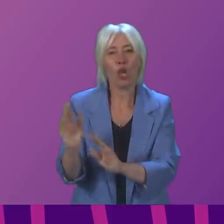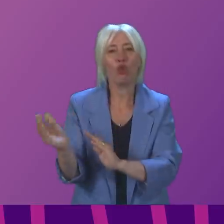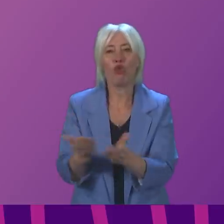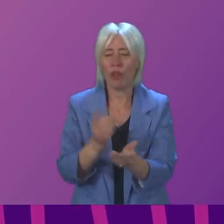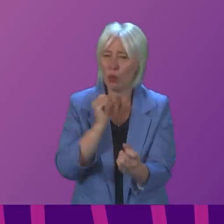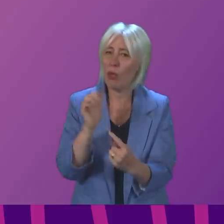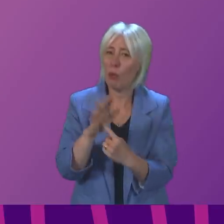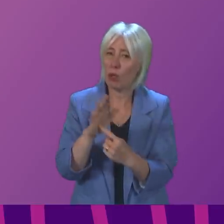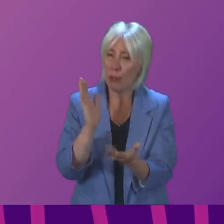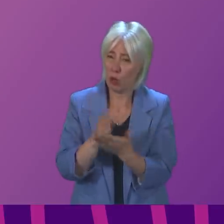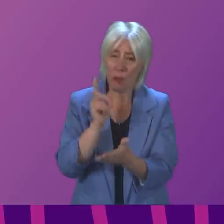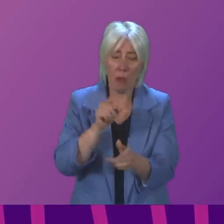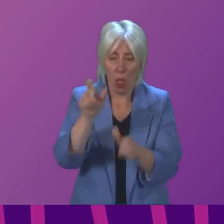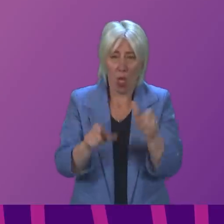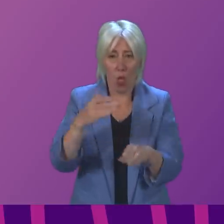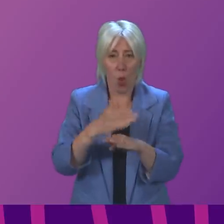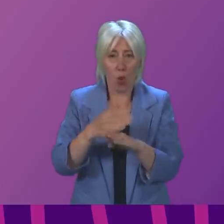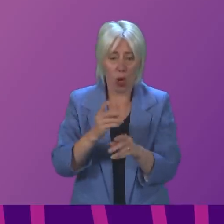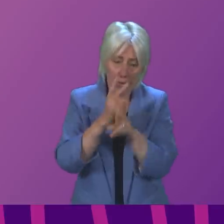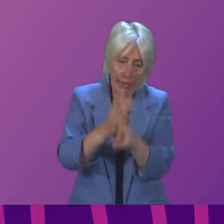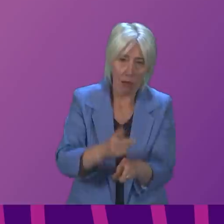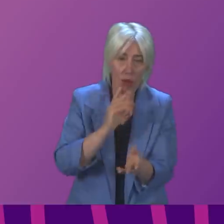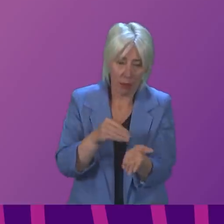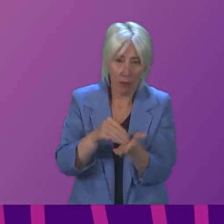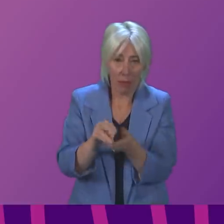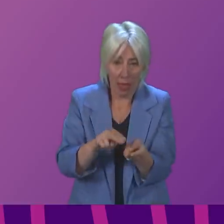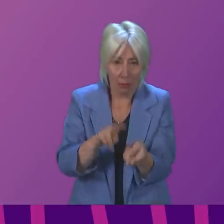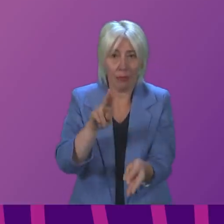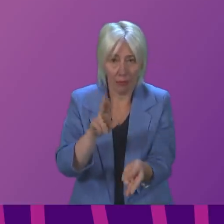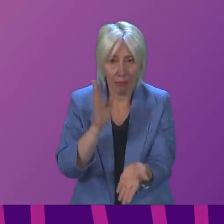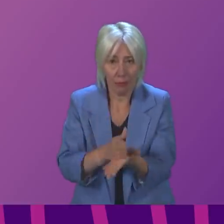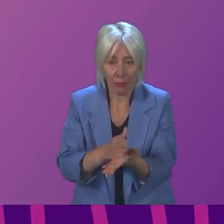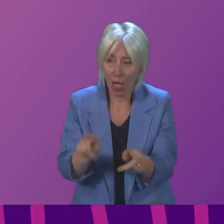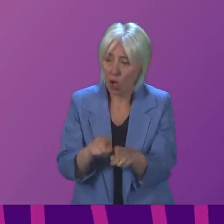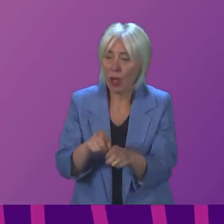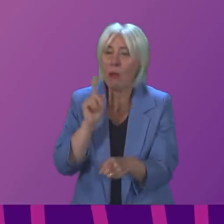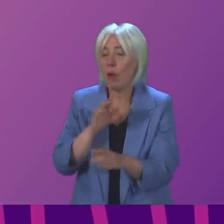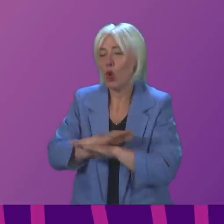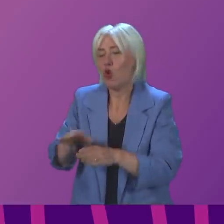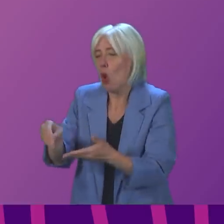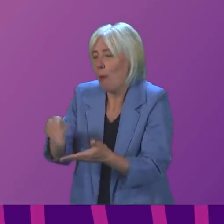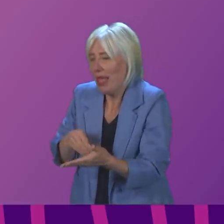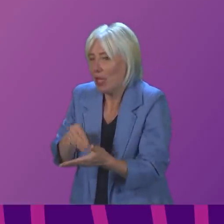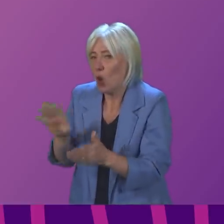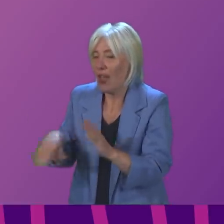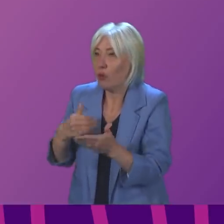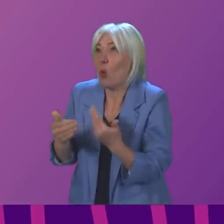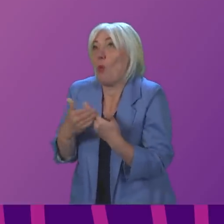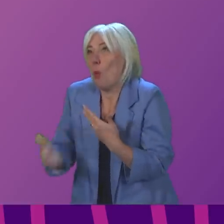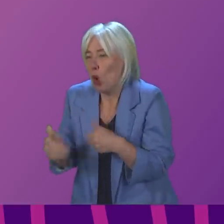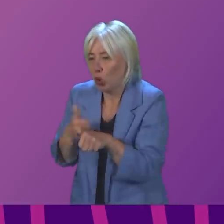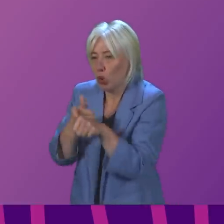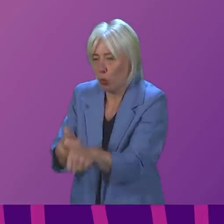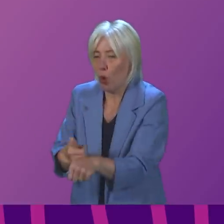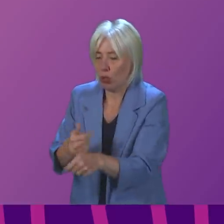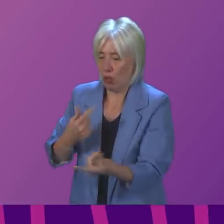those who work in our social care service more and we need to, even though we do more to support unpaid carers than I think probably any government in the UK,